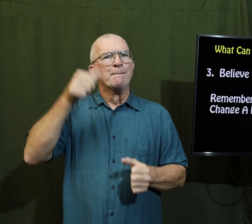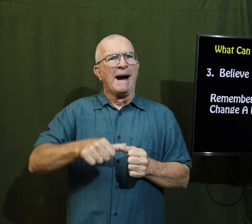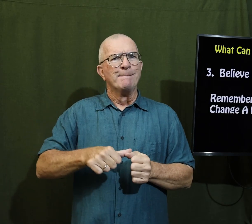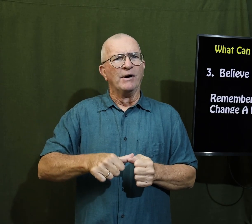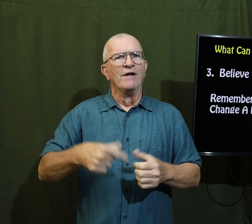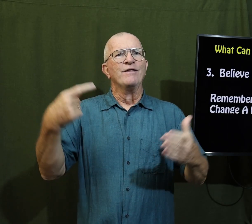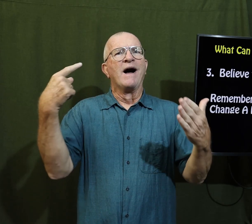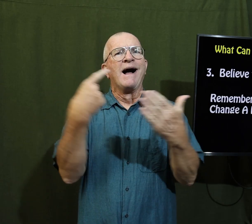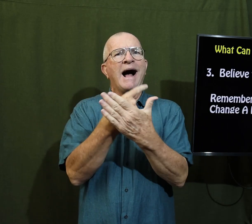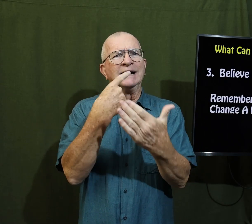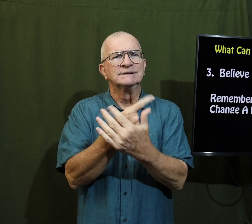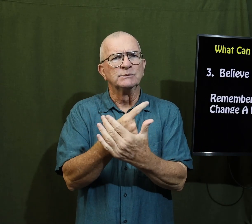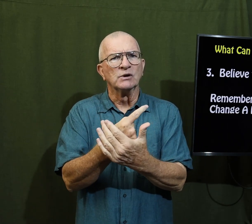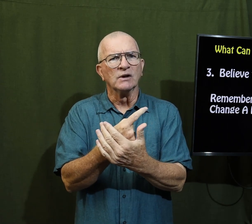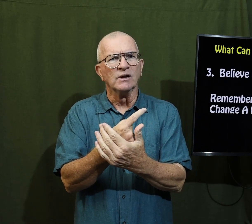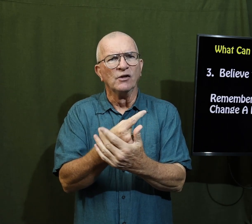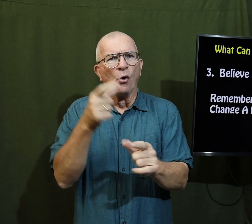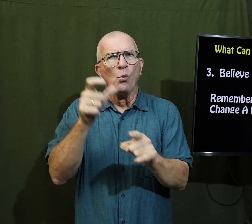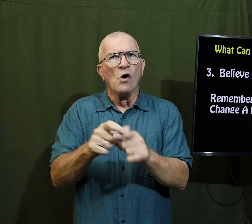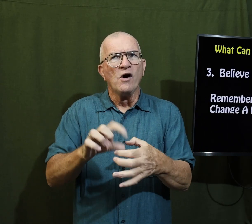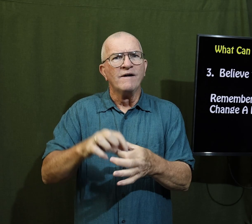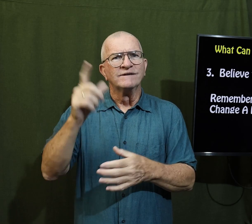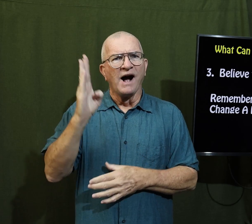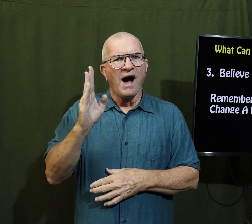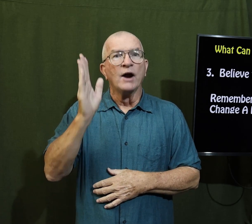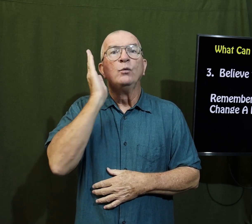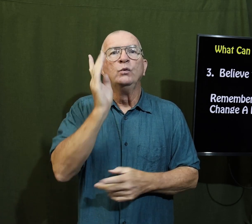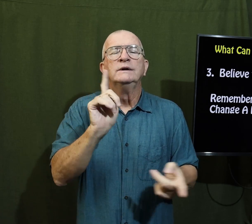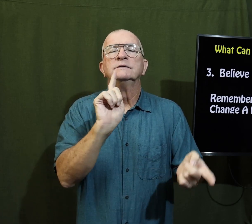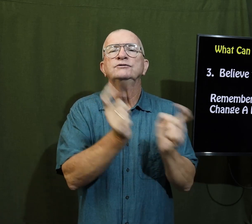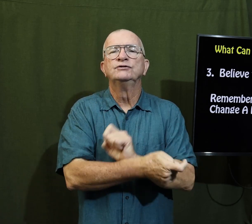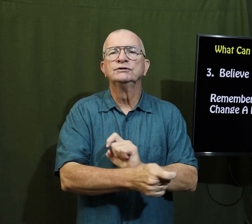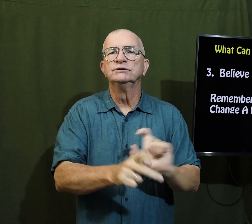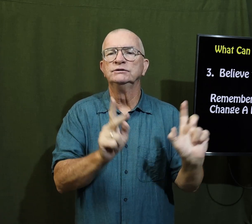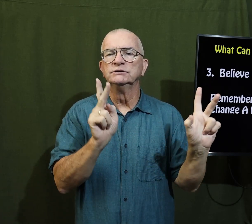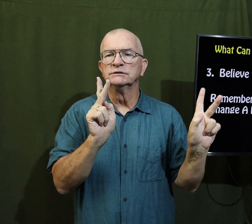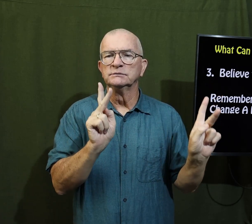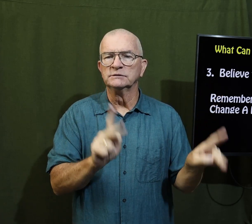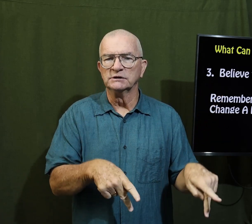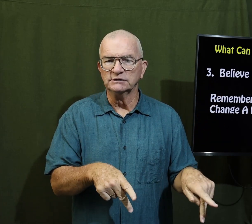remember the gospel will change a person